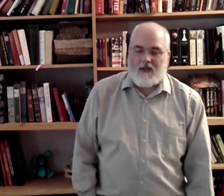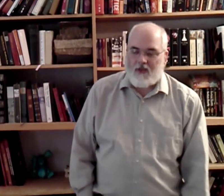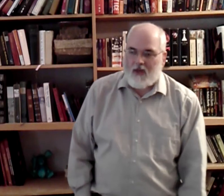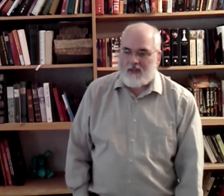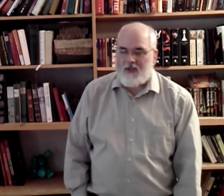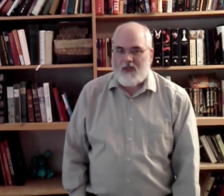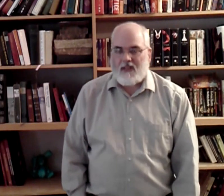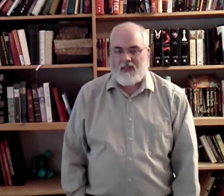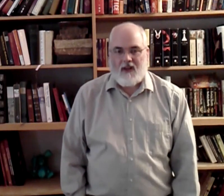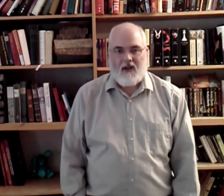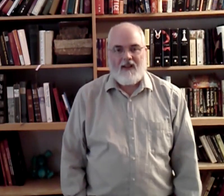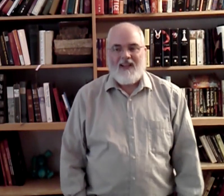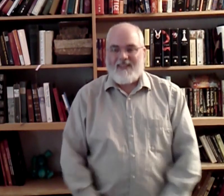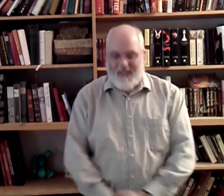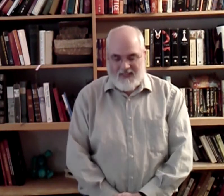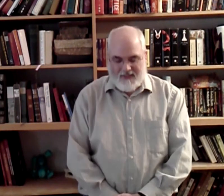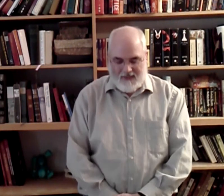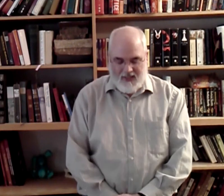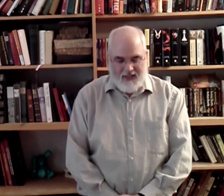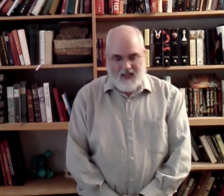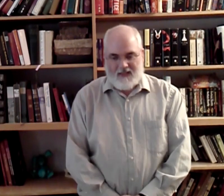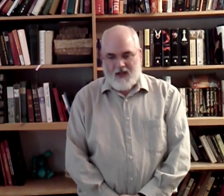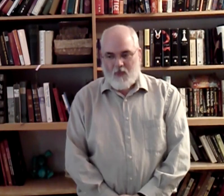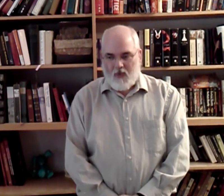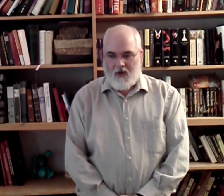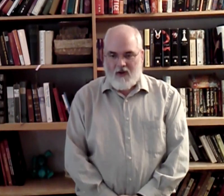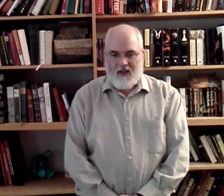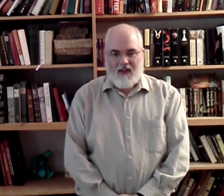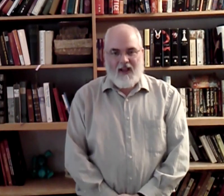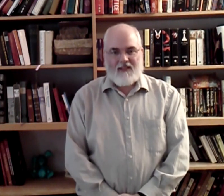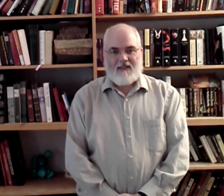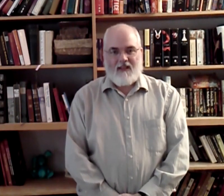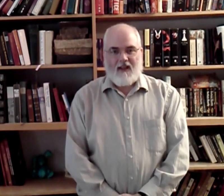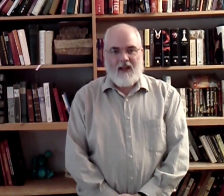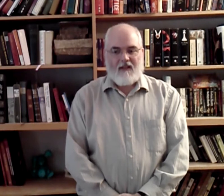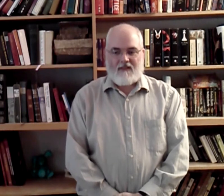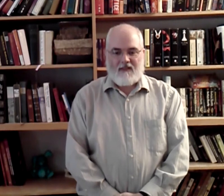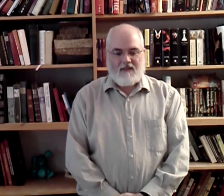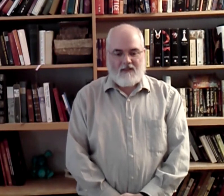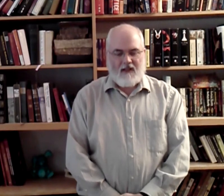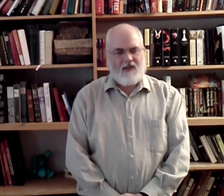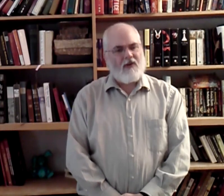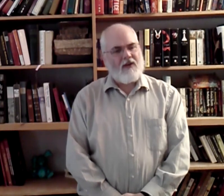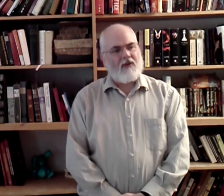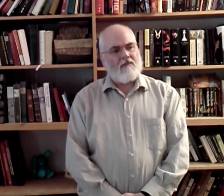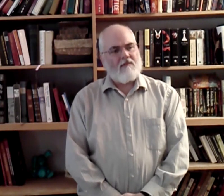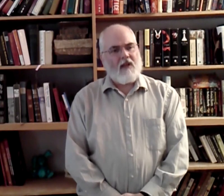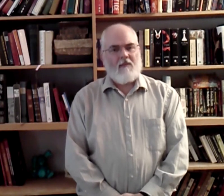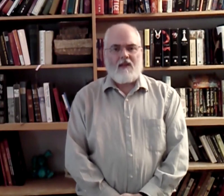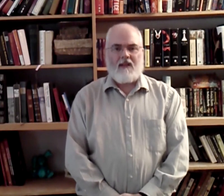to trust in Jesus. Alright? Tis. That's not a word. That's, that's, that's a contraction. It means,